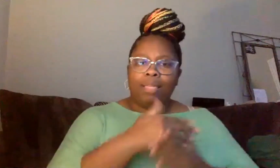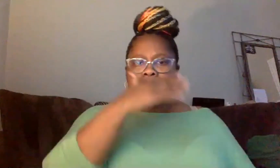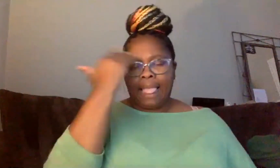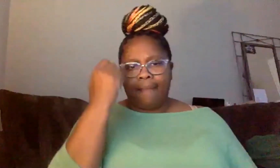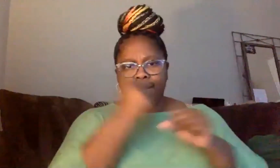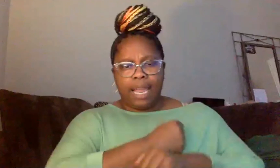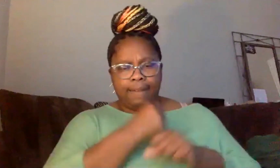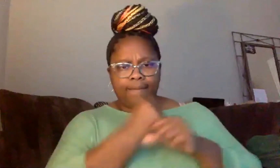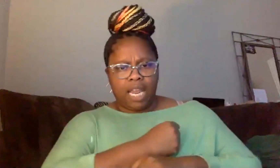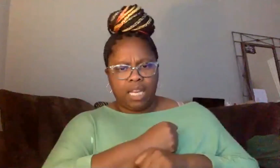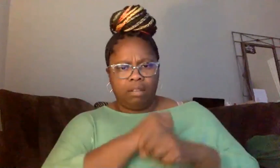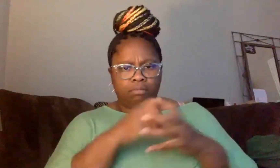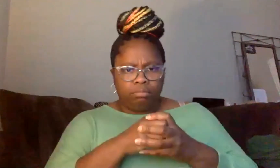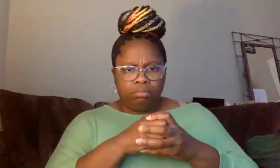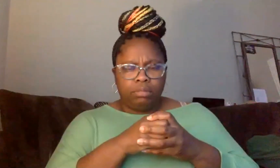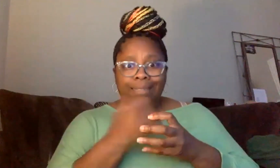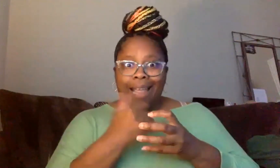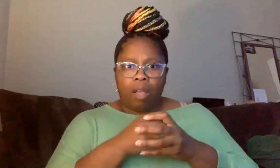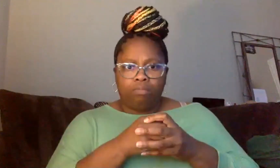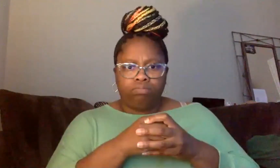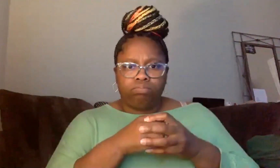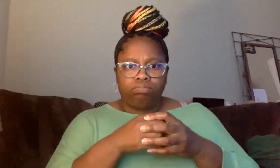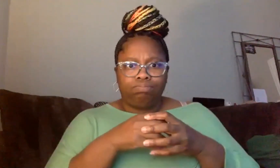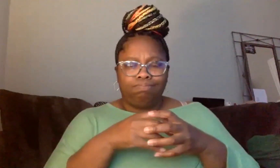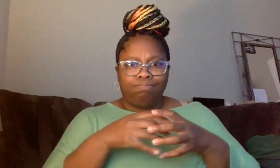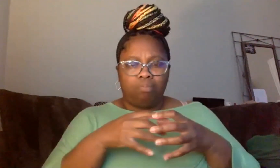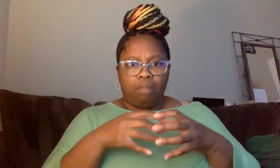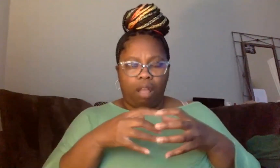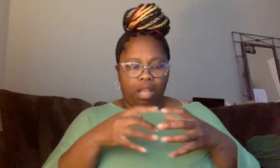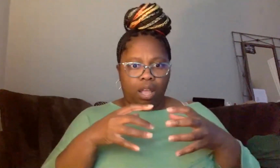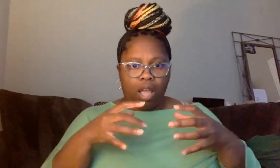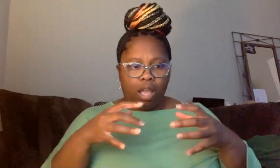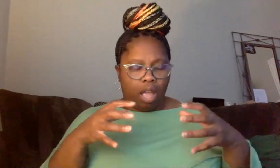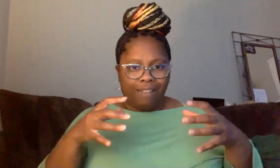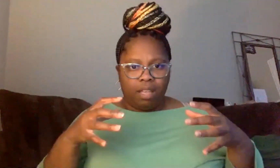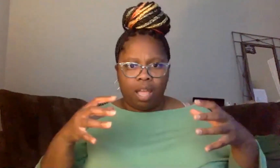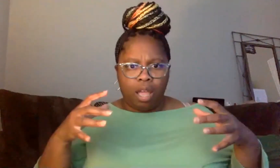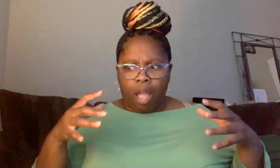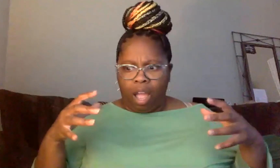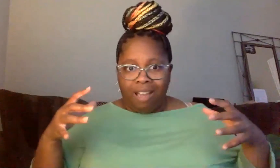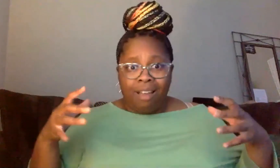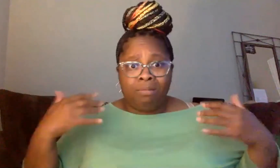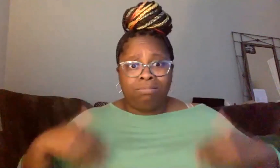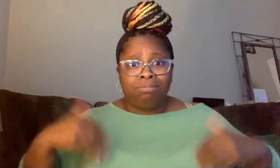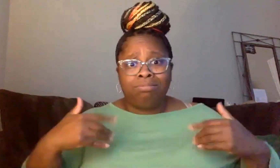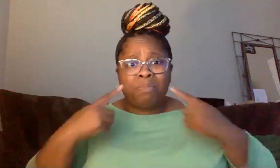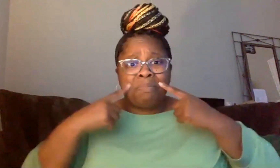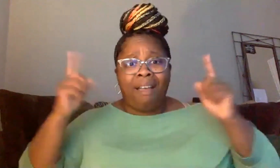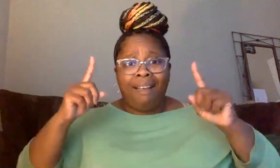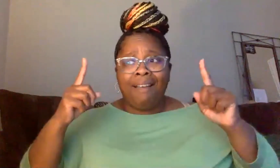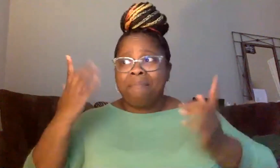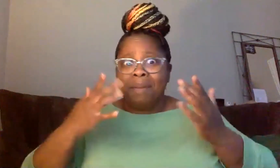fight. But now that we actually have unity from different, if different intersectionalities, we might be able to, you know, actually figure